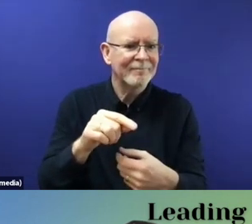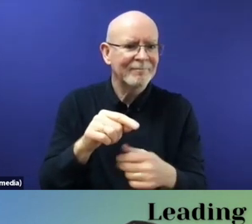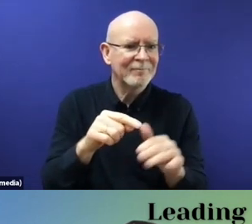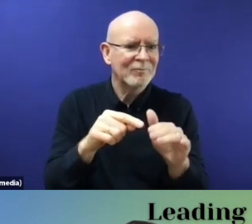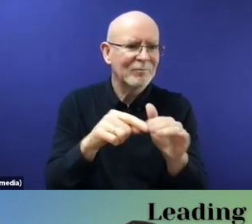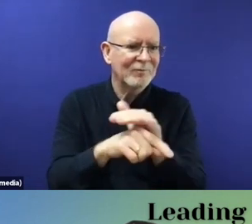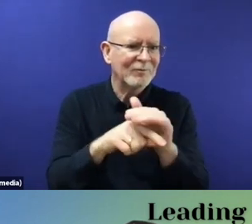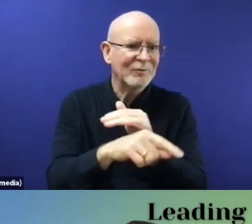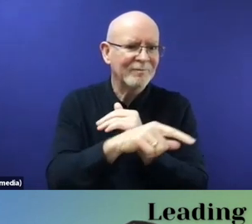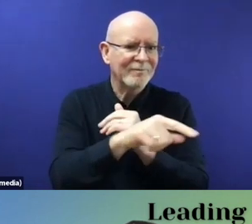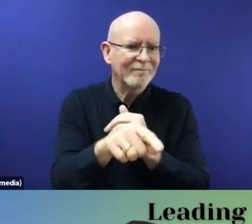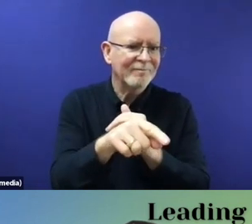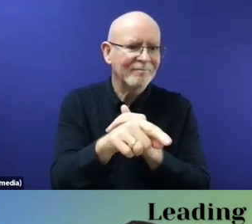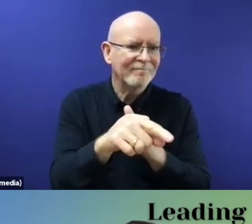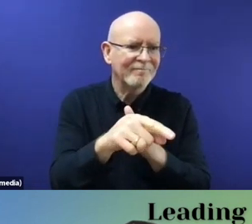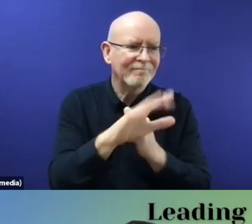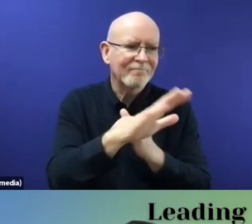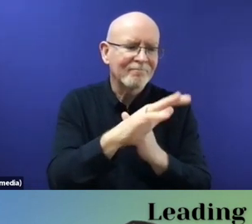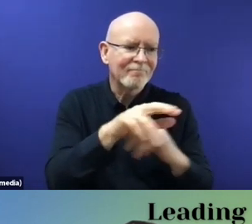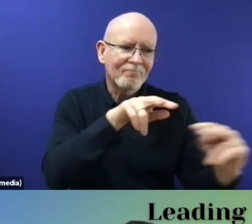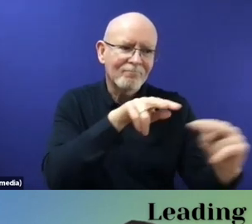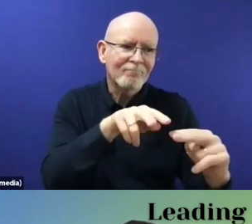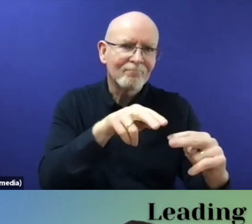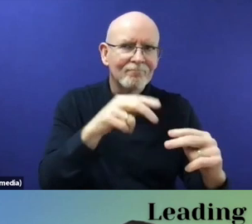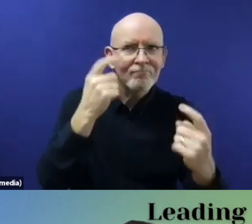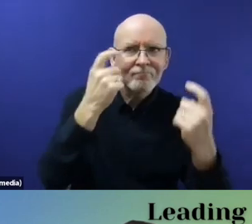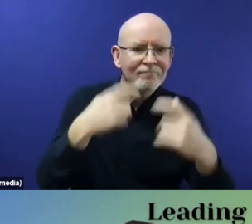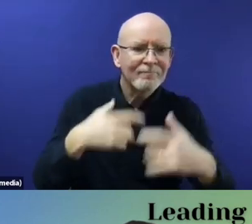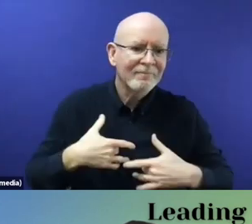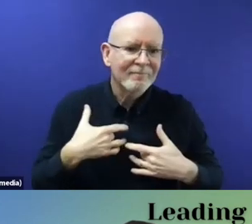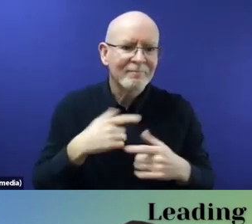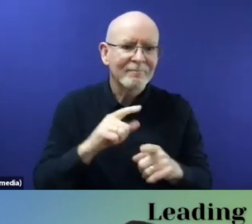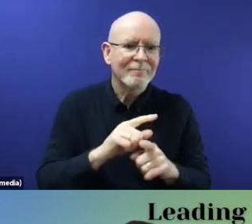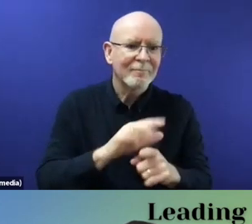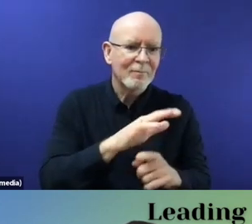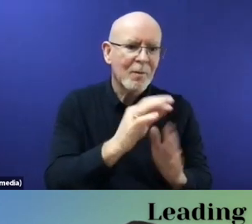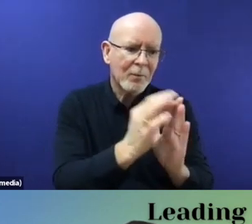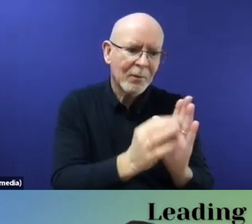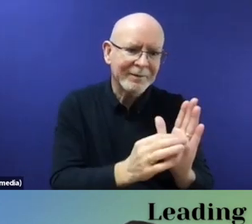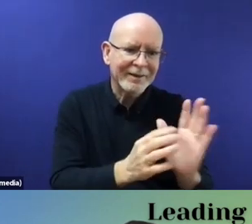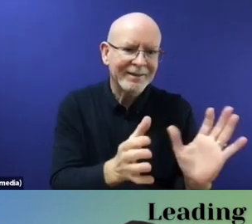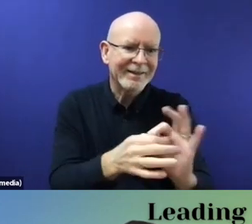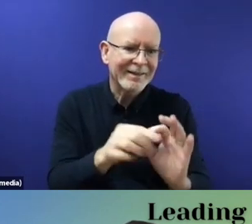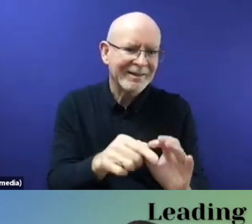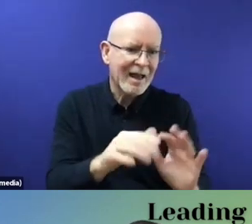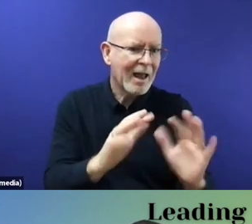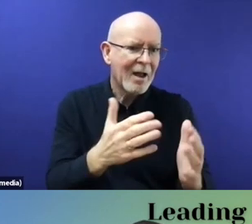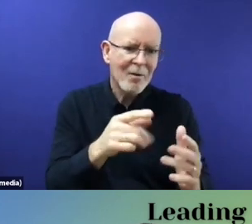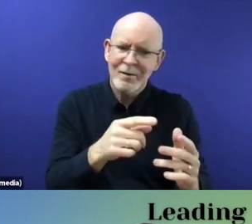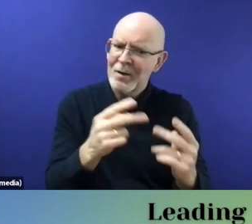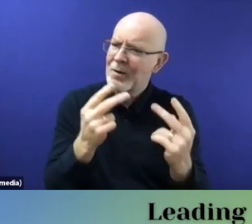on new policies and how this is indeed crucial for improving on the ground these policies and avoiding some of the